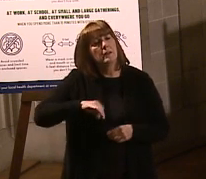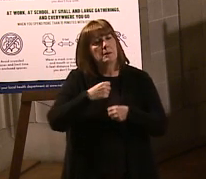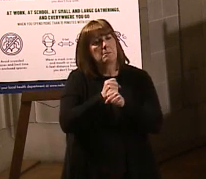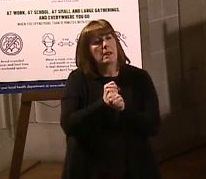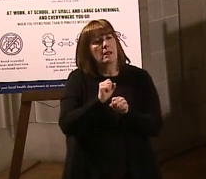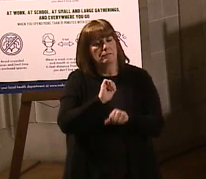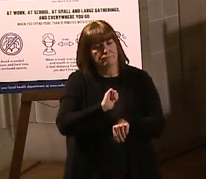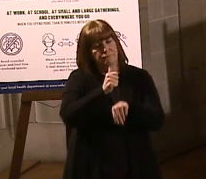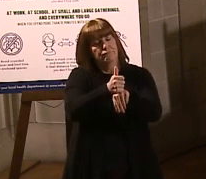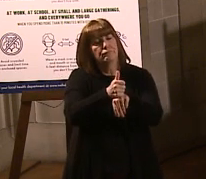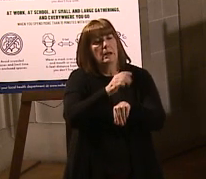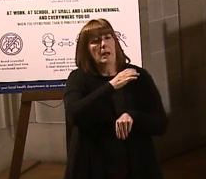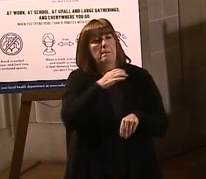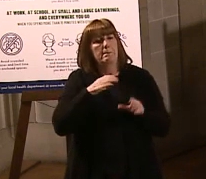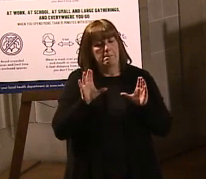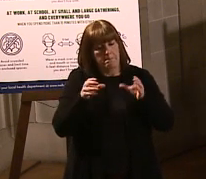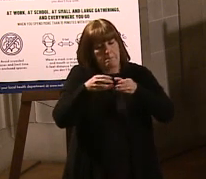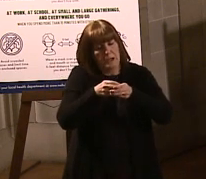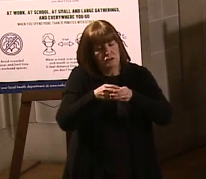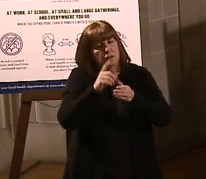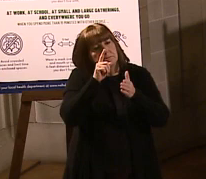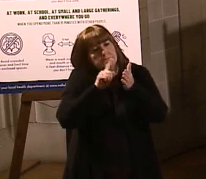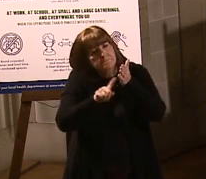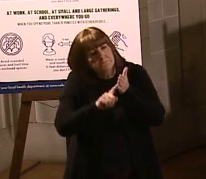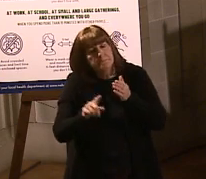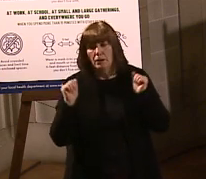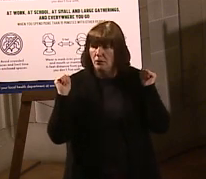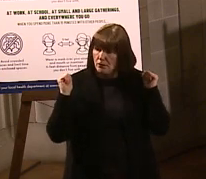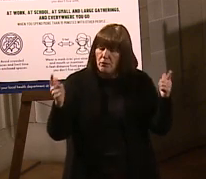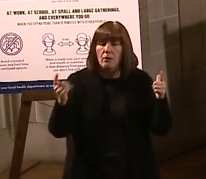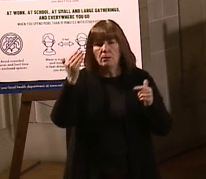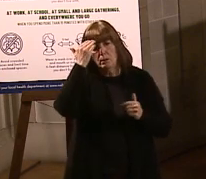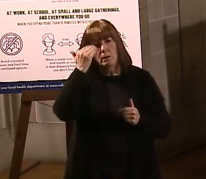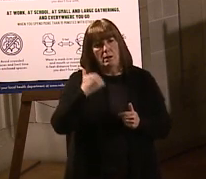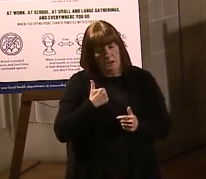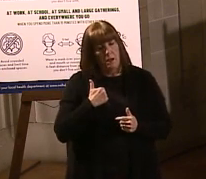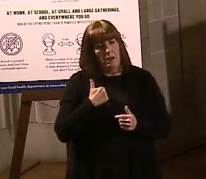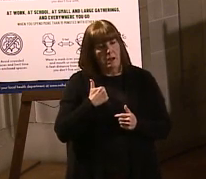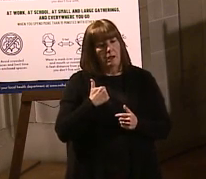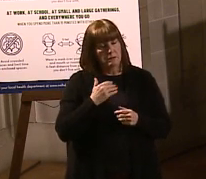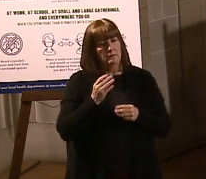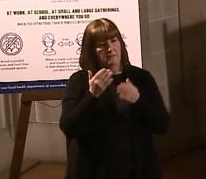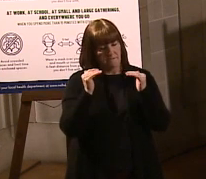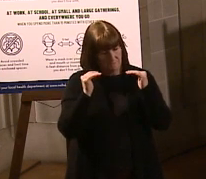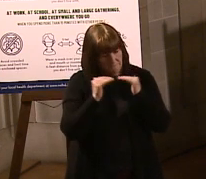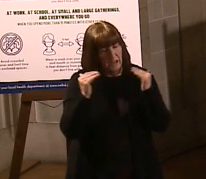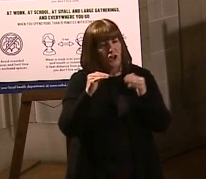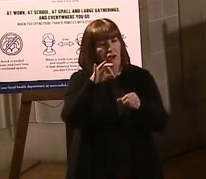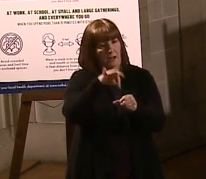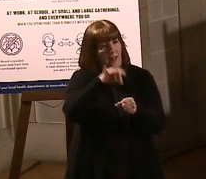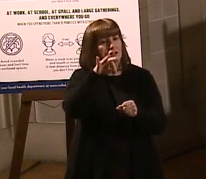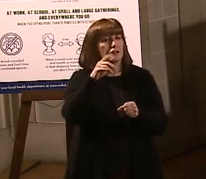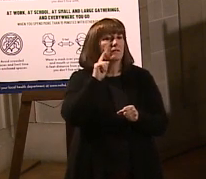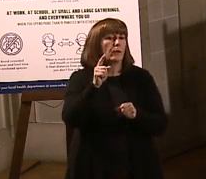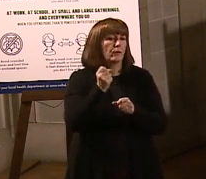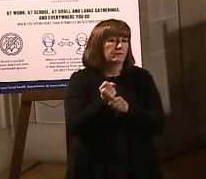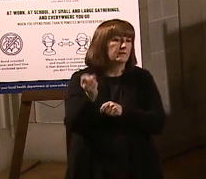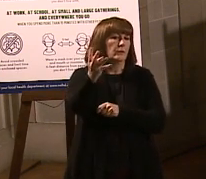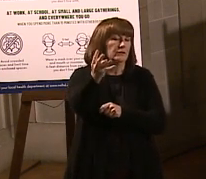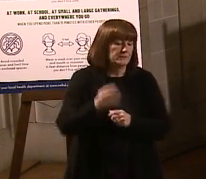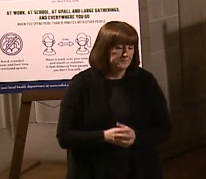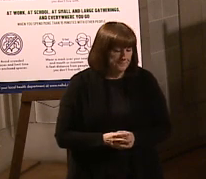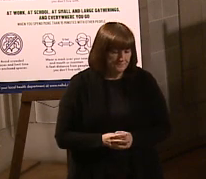commission that would look into this so that everybody would know that we had a free and fair election and have that assurance for the next elections going forward as well.